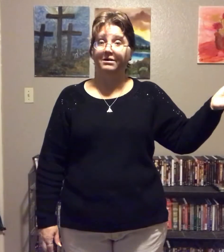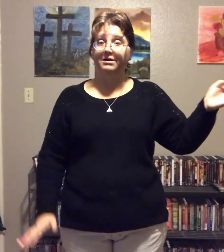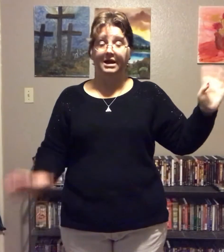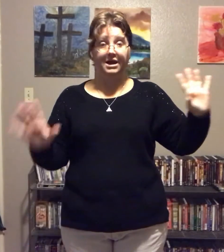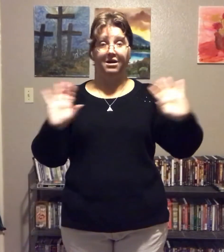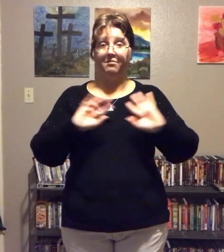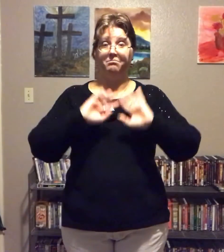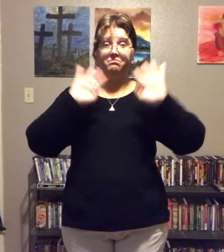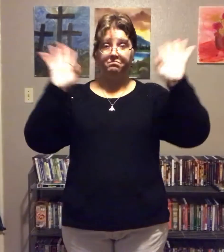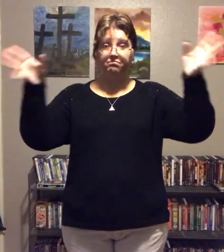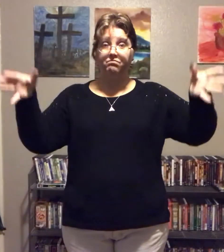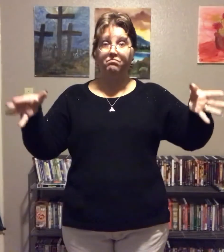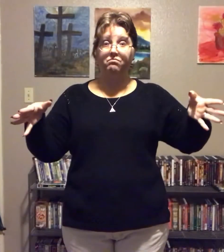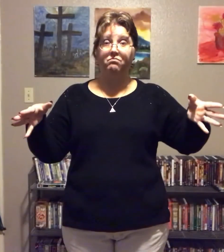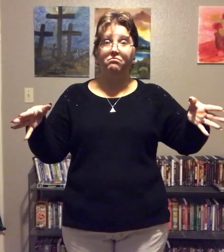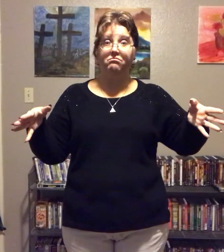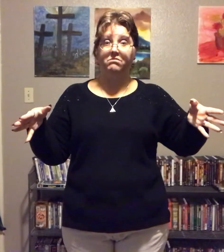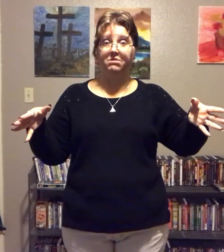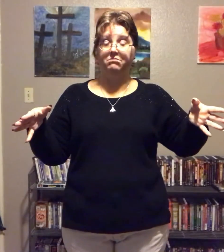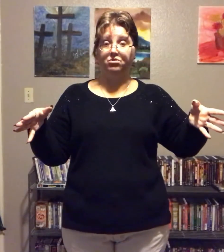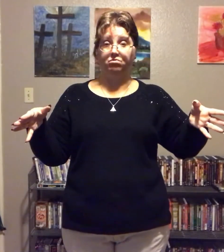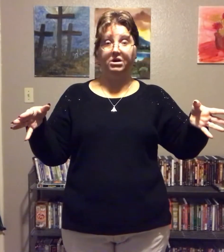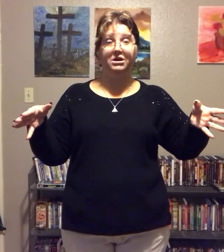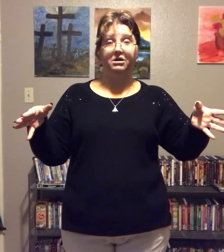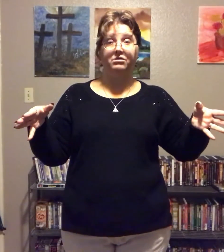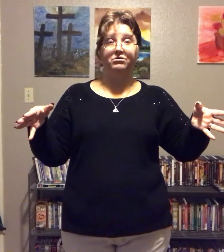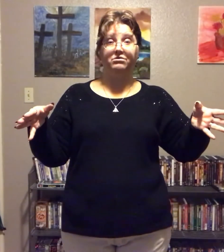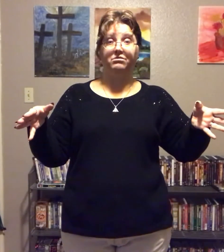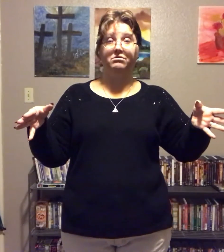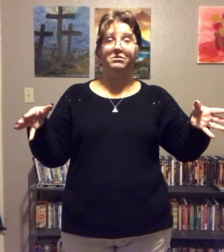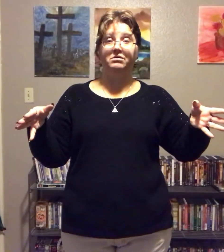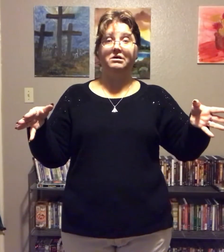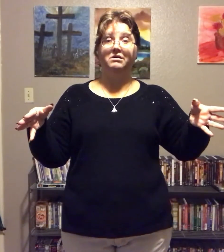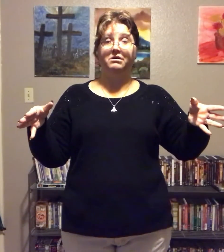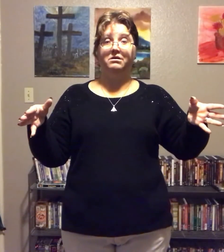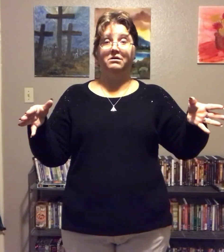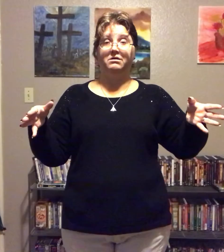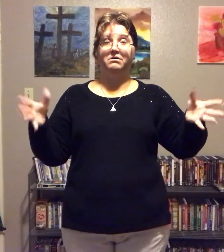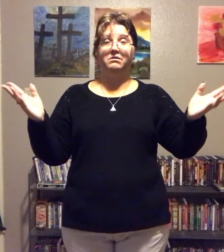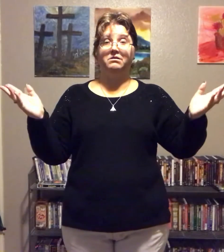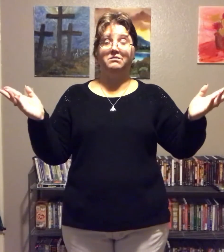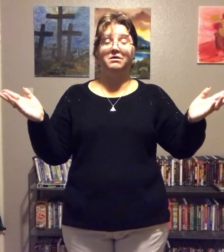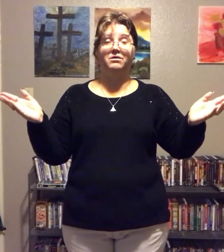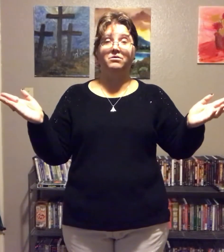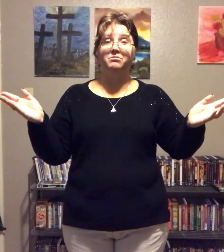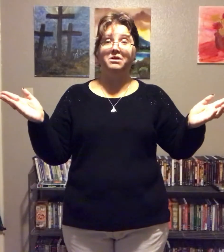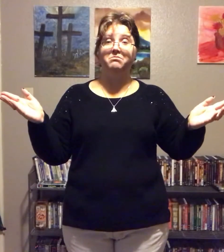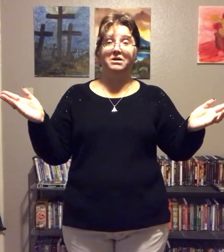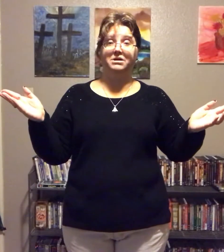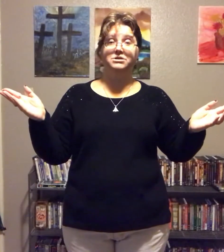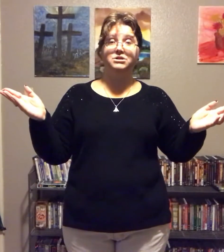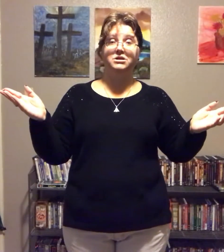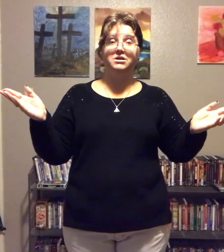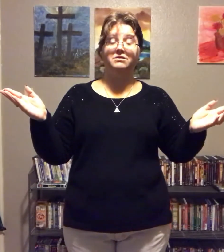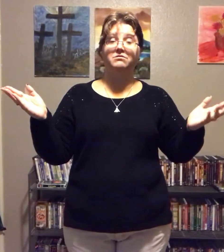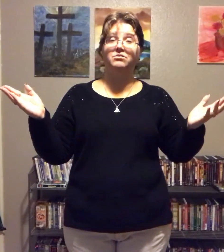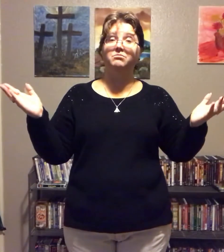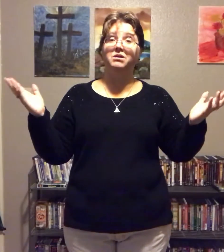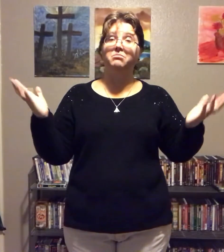And not in between hunger zone. It's not going to be a binge. It's going to be a